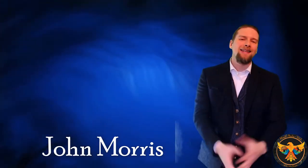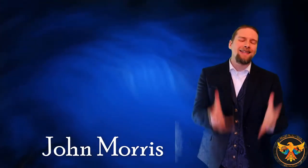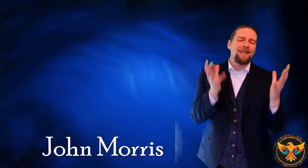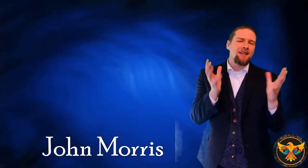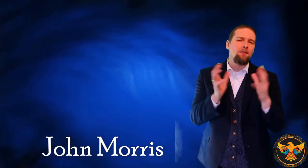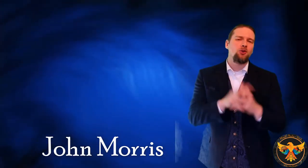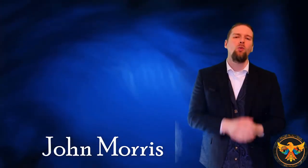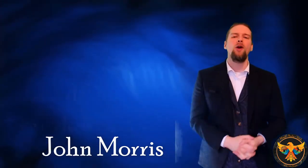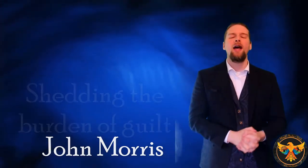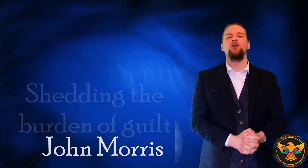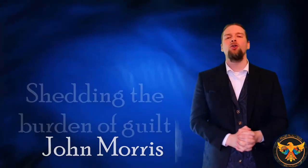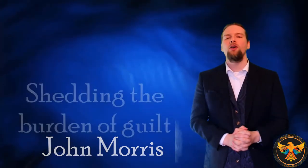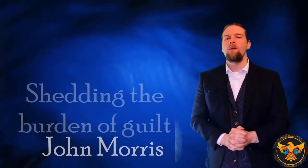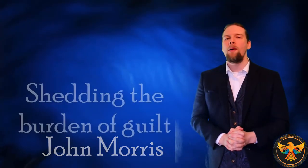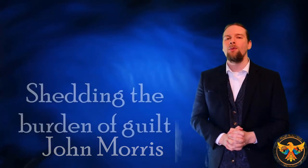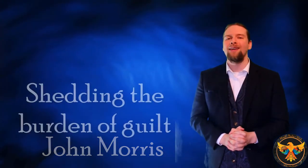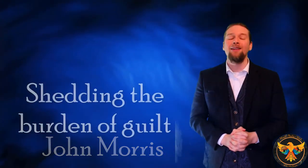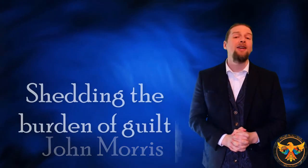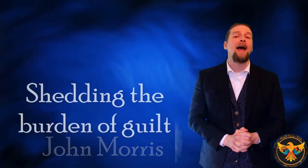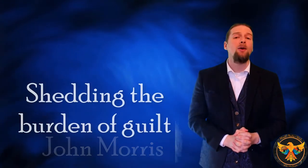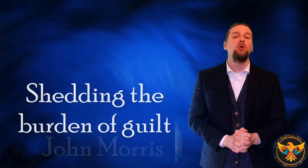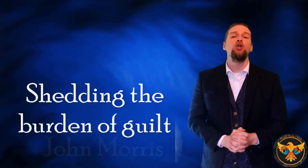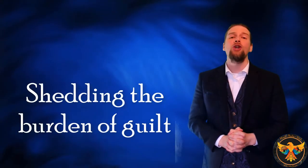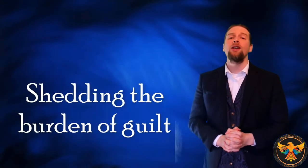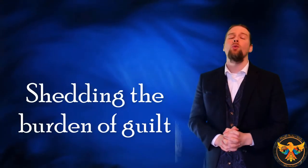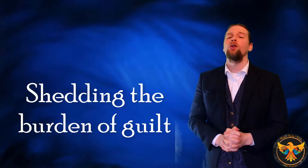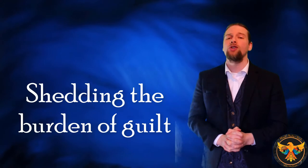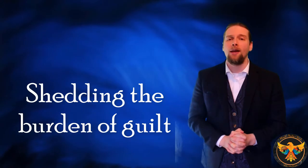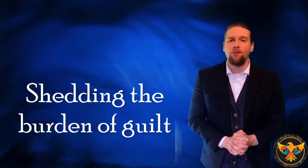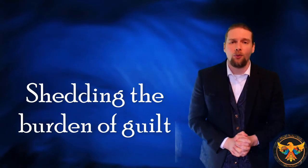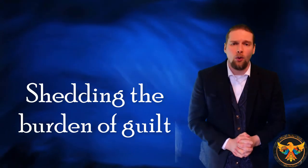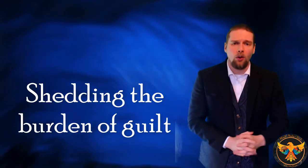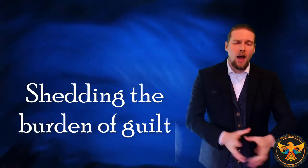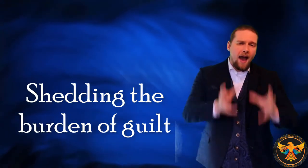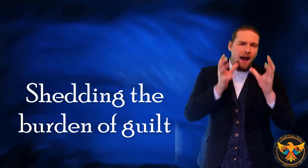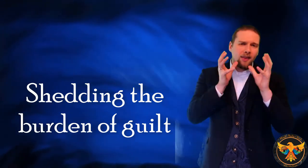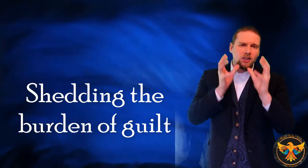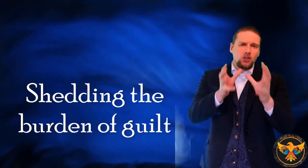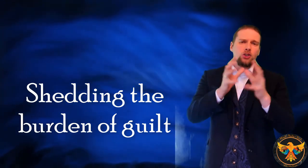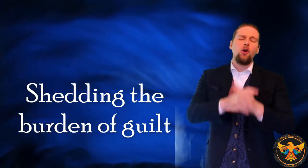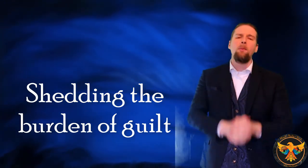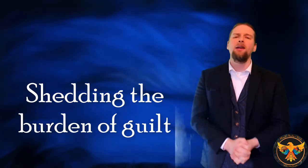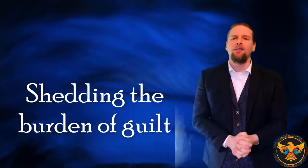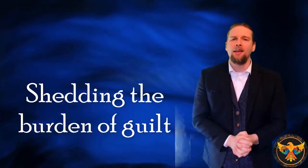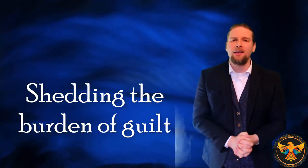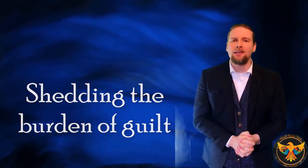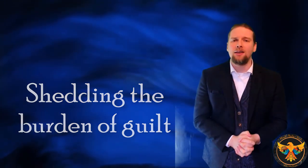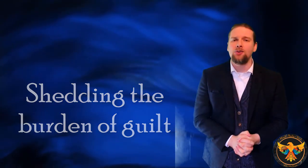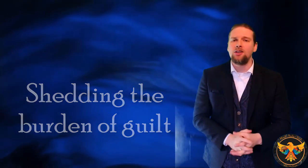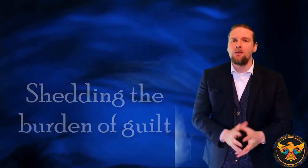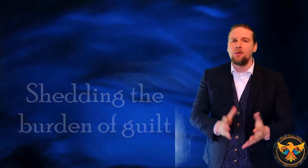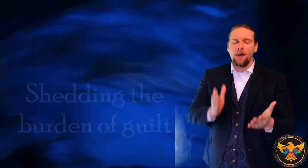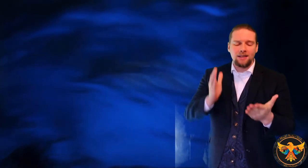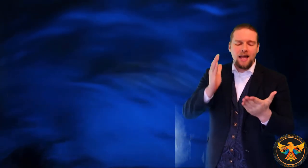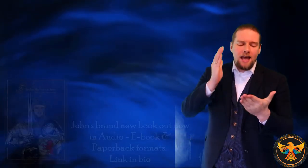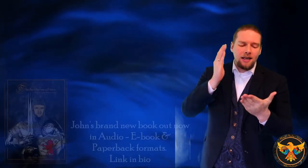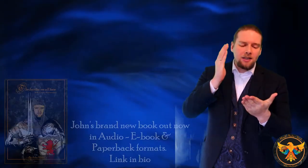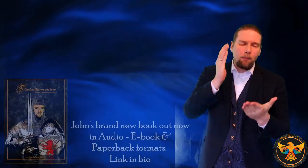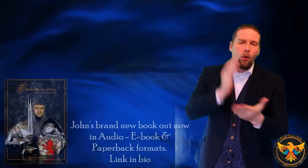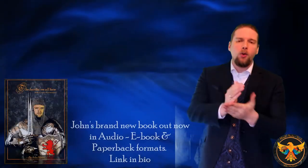In today's episode, we are talking about guilt and how to shed it once and for all. And like so many things, as I've said to you in the past, it is important